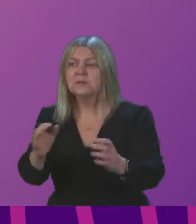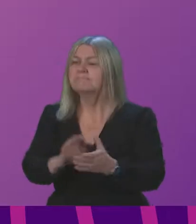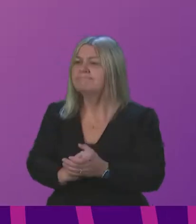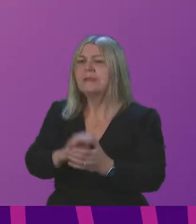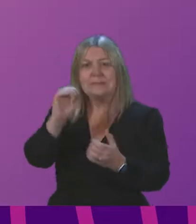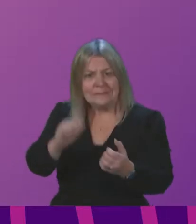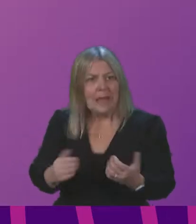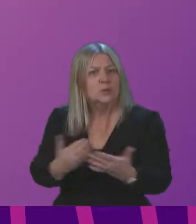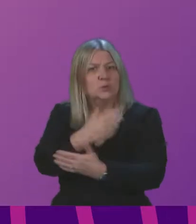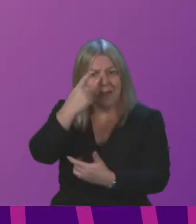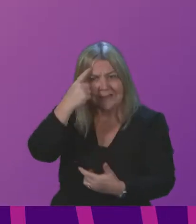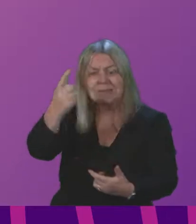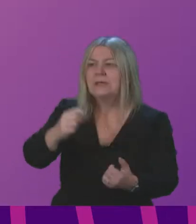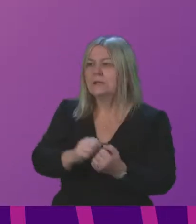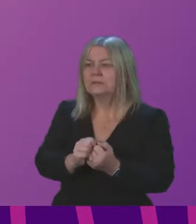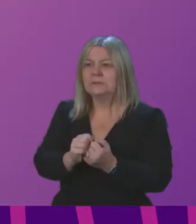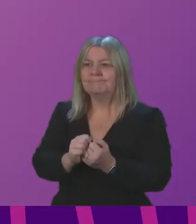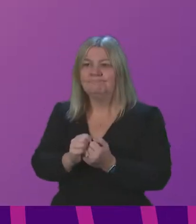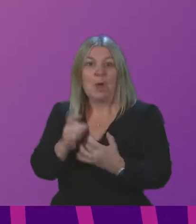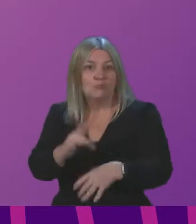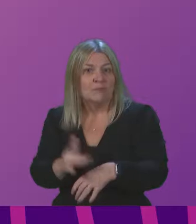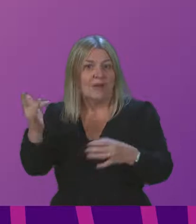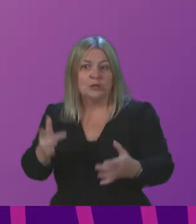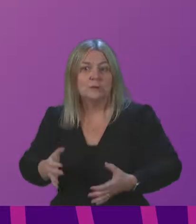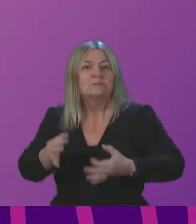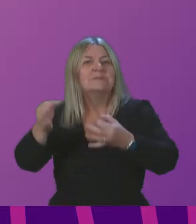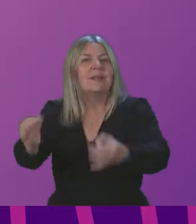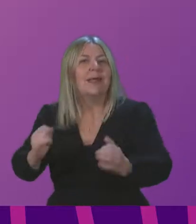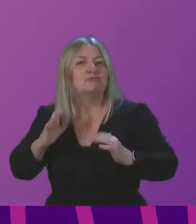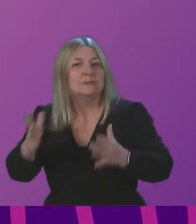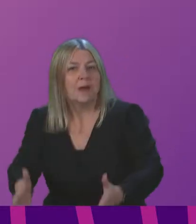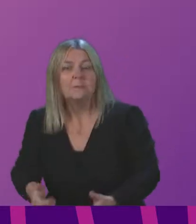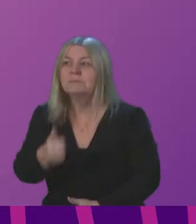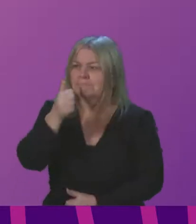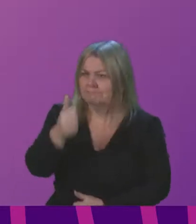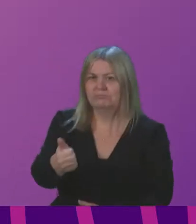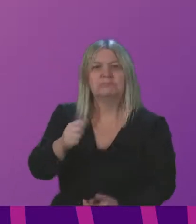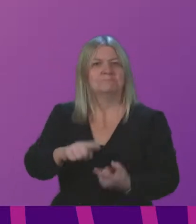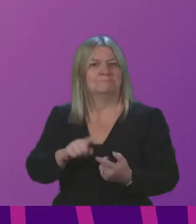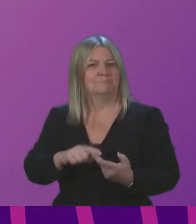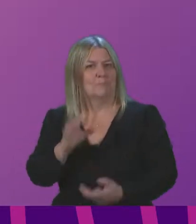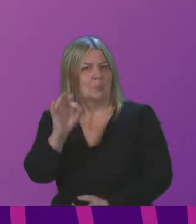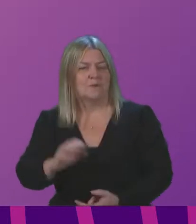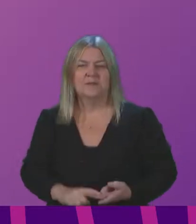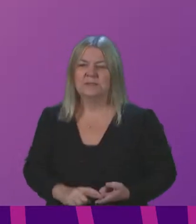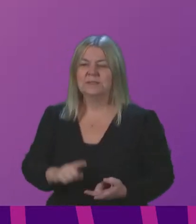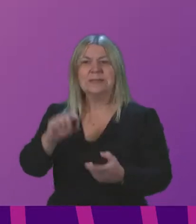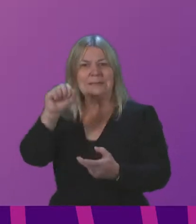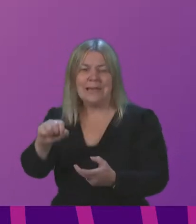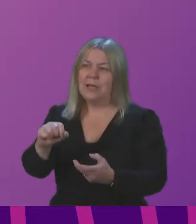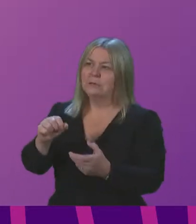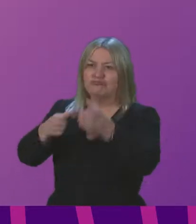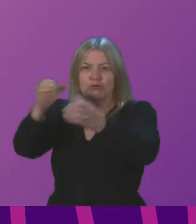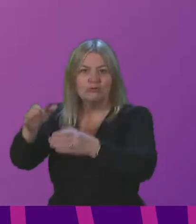experienced consultants to put off retirement, and this is possible. And yes, we can ethically recruit excellent qualified staff from overseas. I also